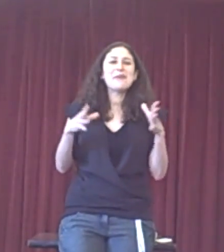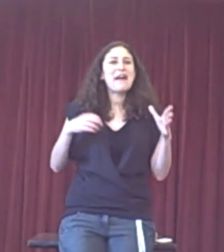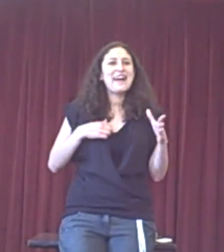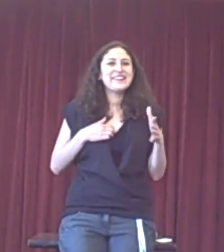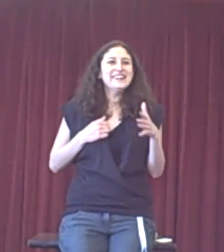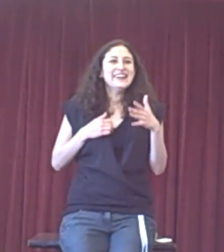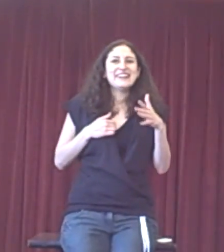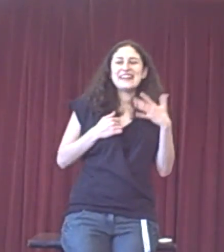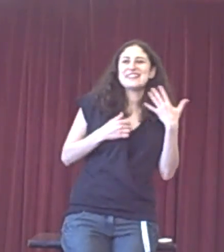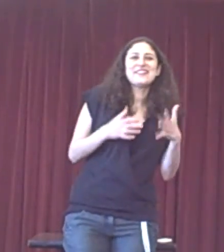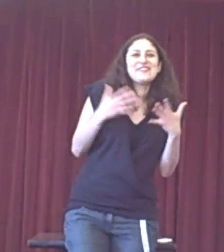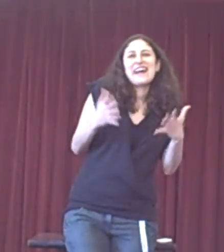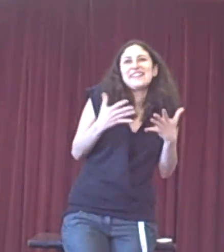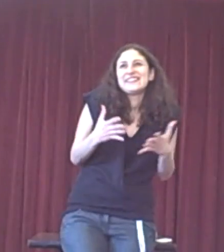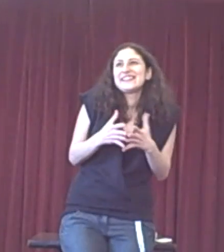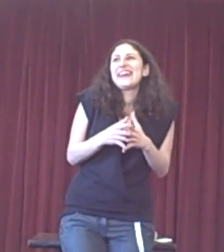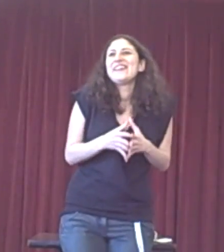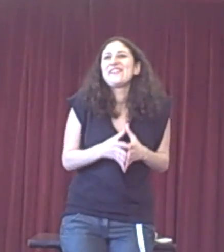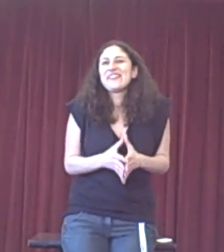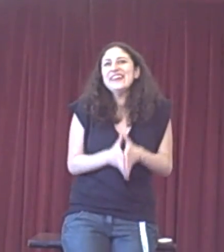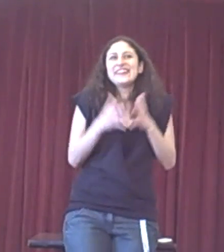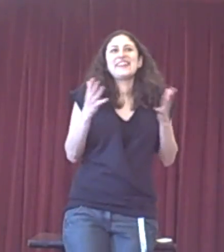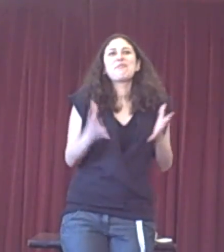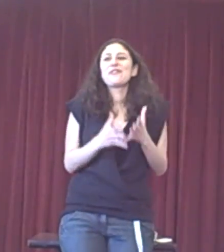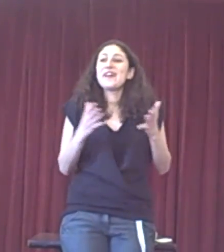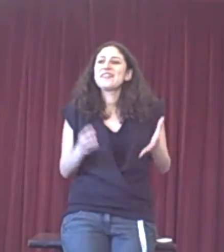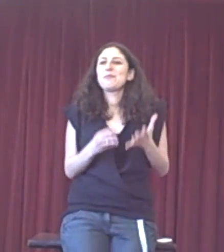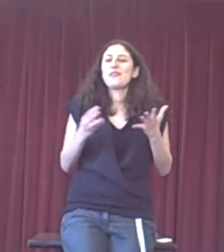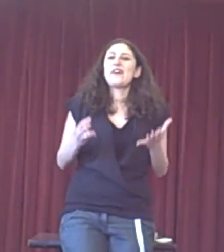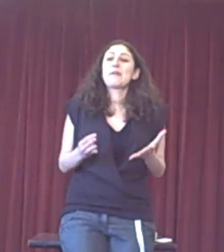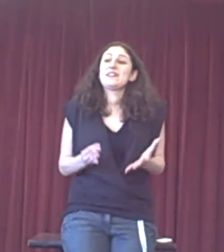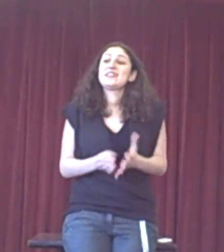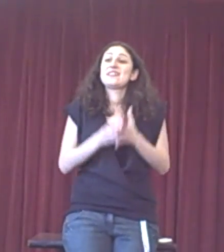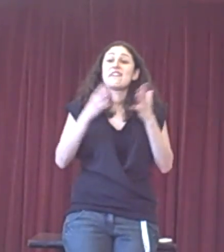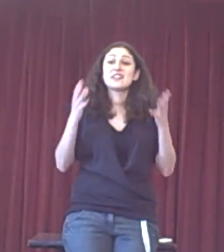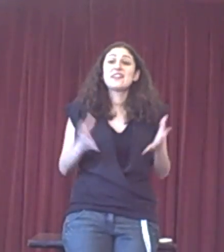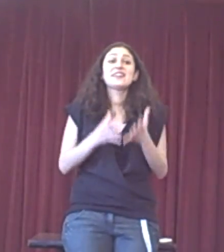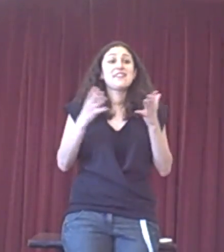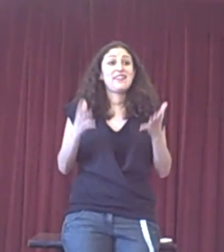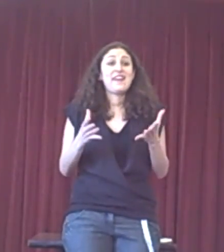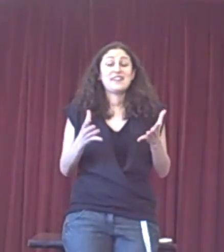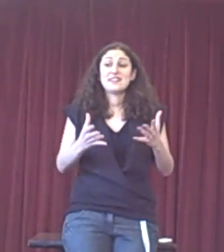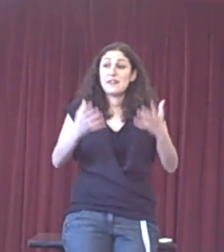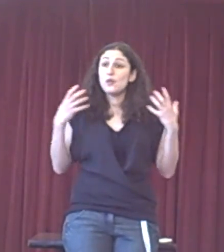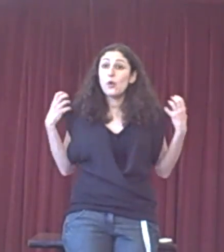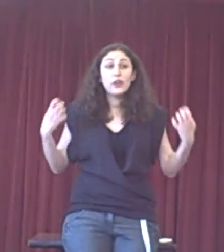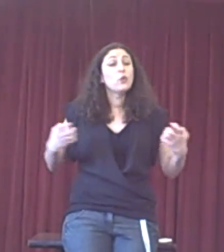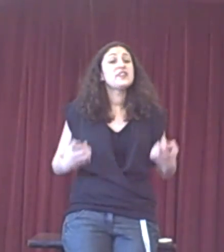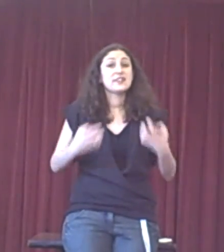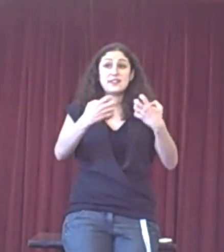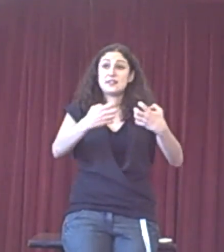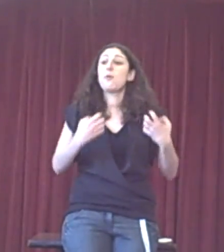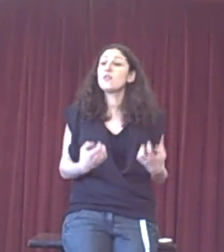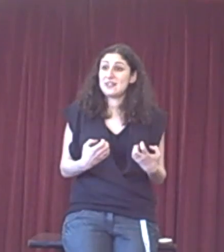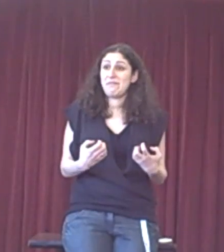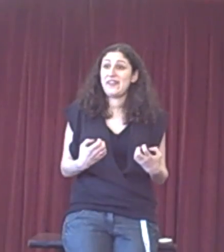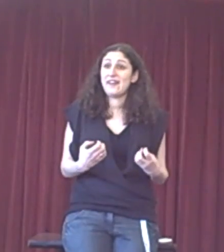about providing them with arguments, it's that there are certain things, if you want an audience to support something,